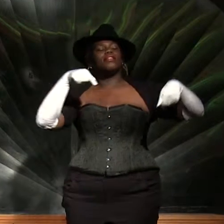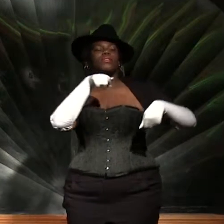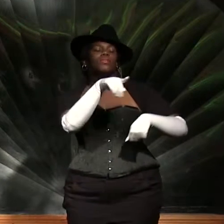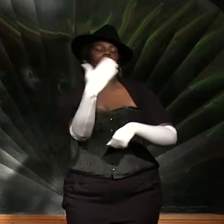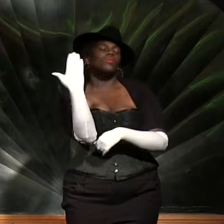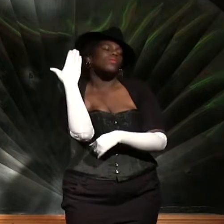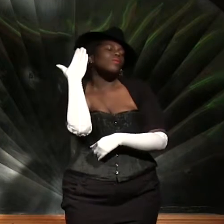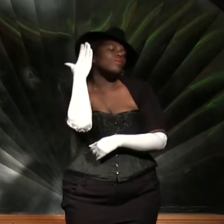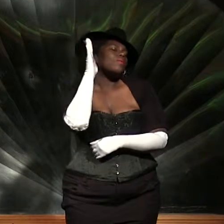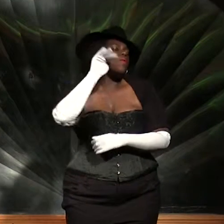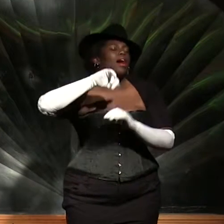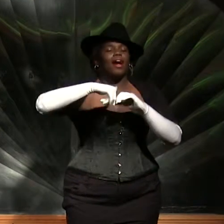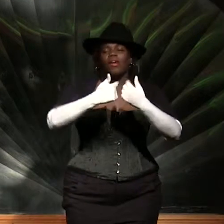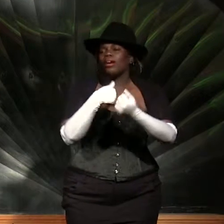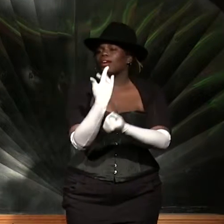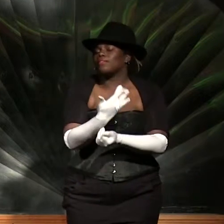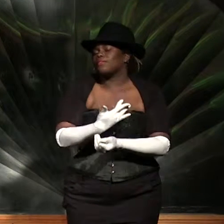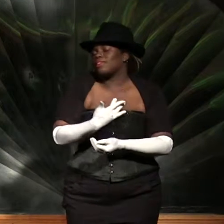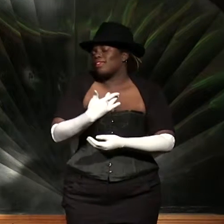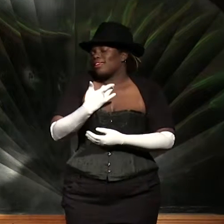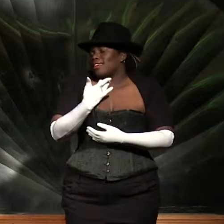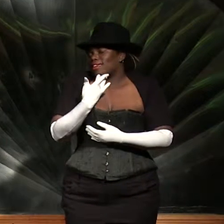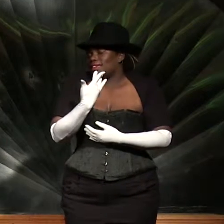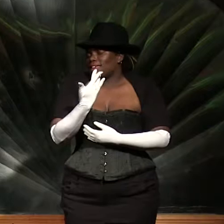you know how I feel